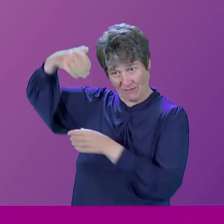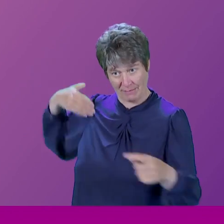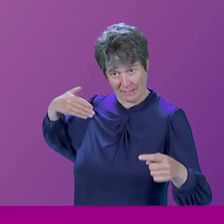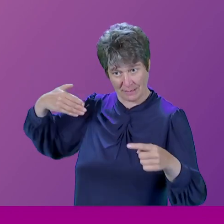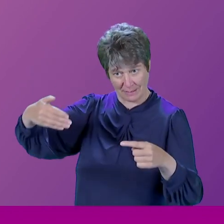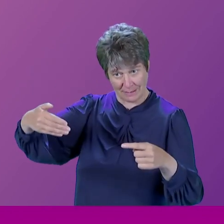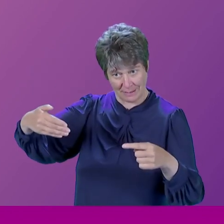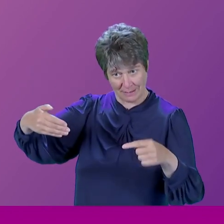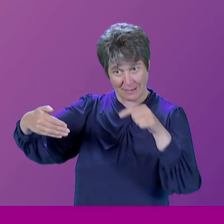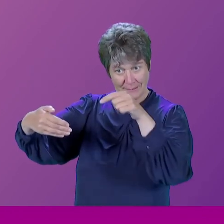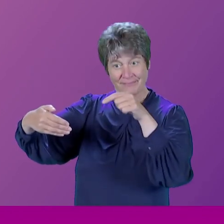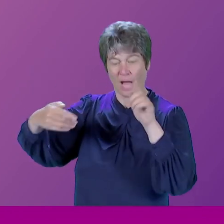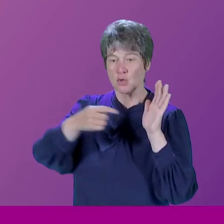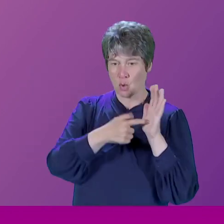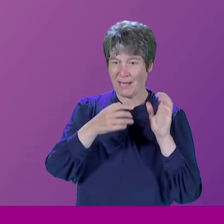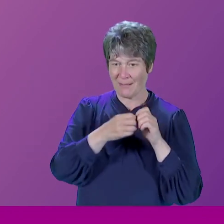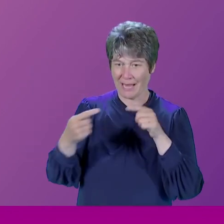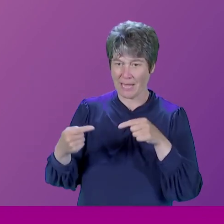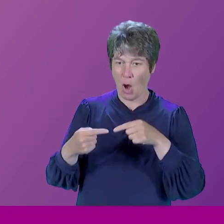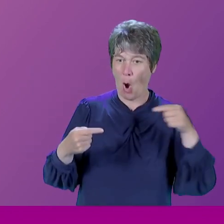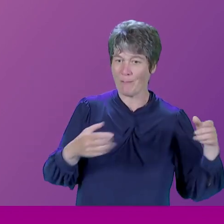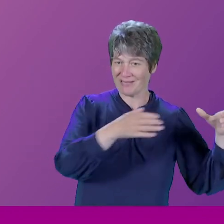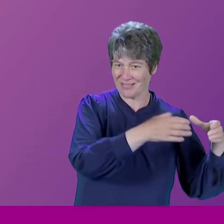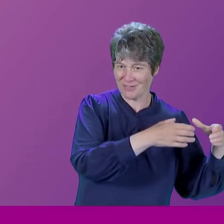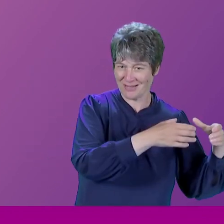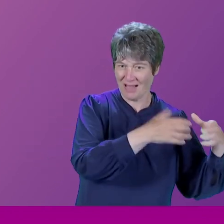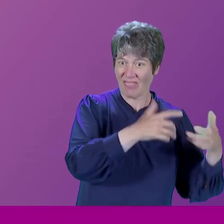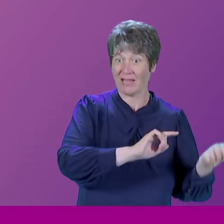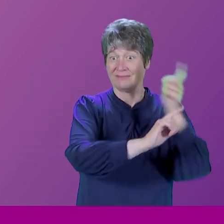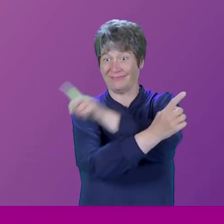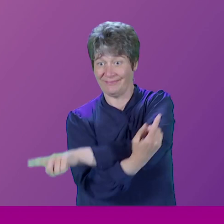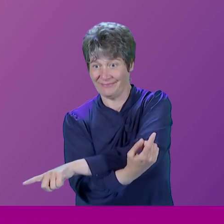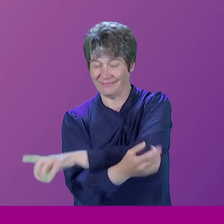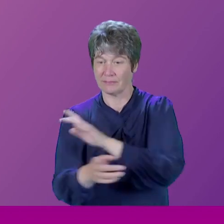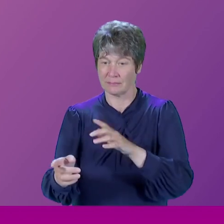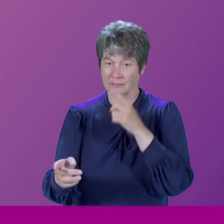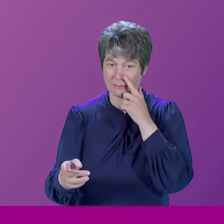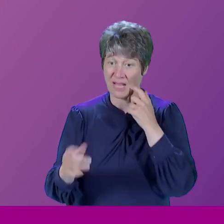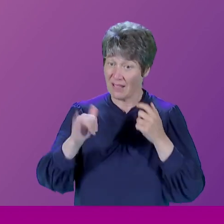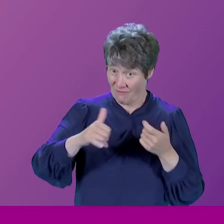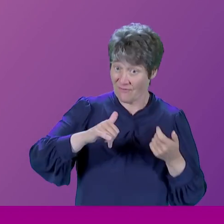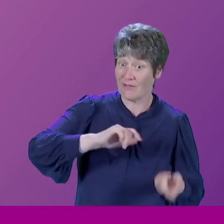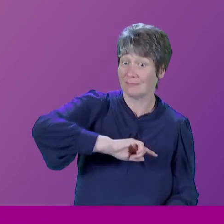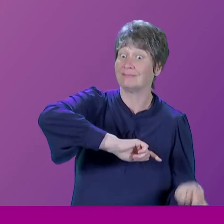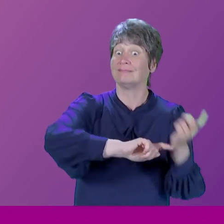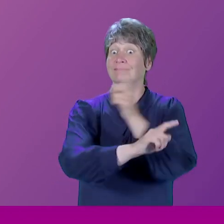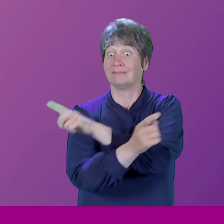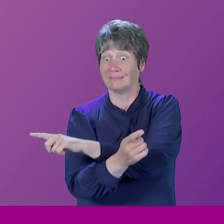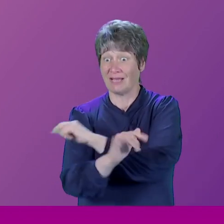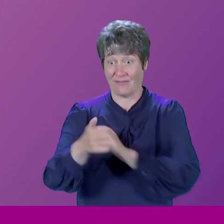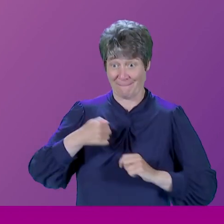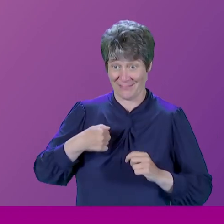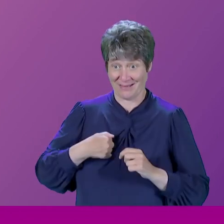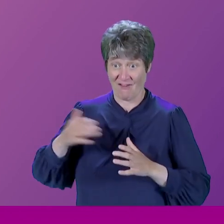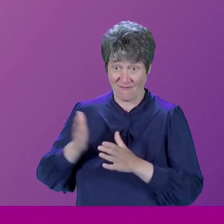opposition. The first time he was a minister was when he was prime minister at 43. If it had been the other way around, if I had